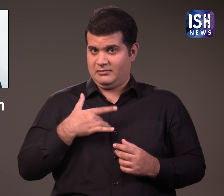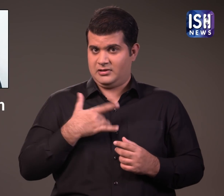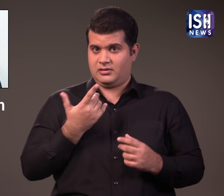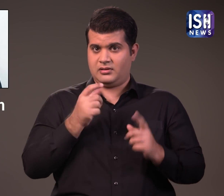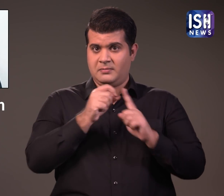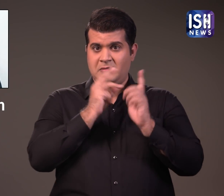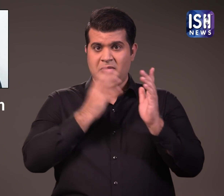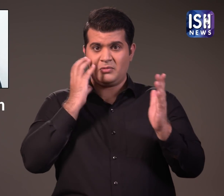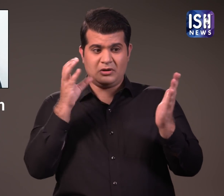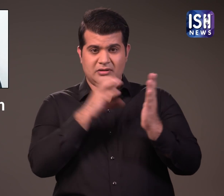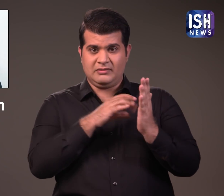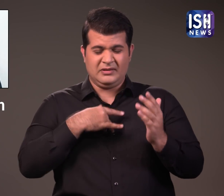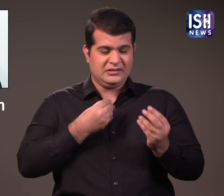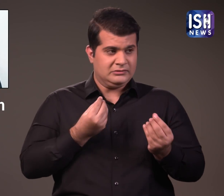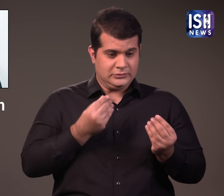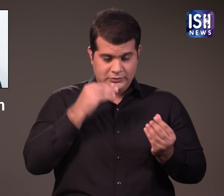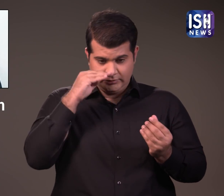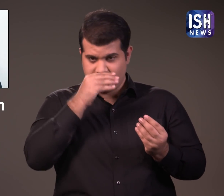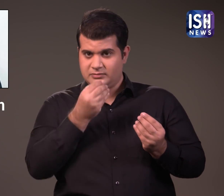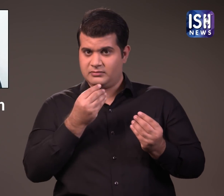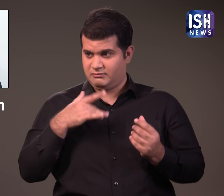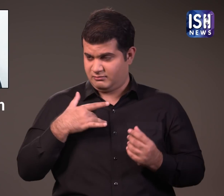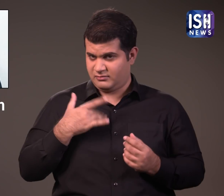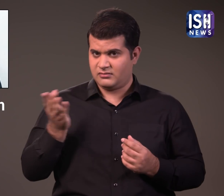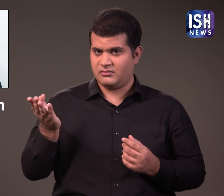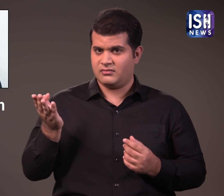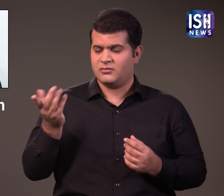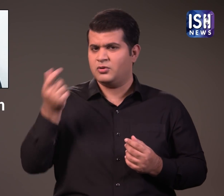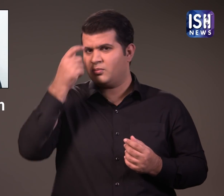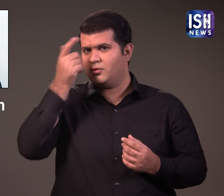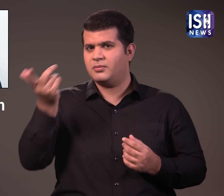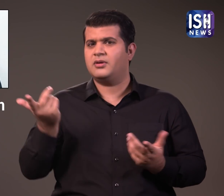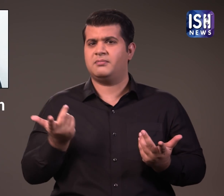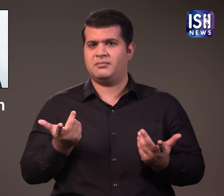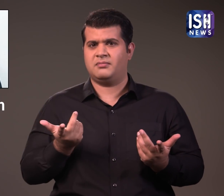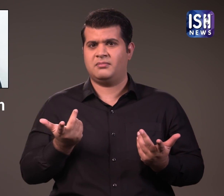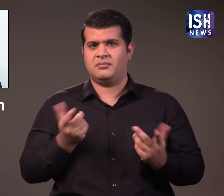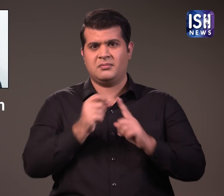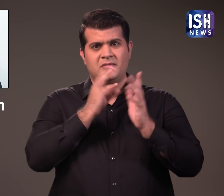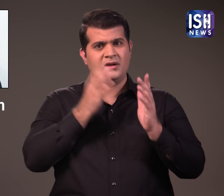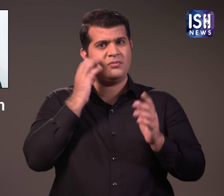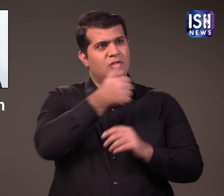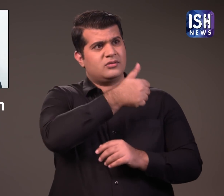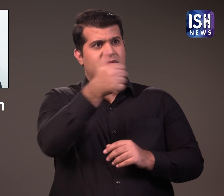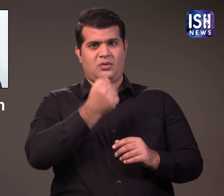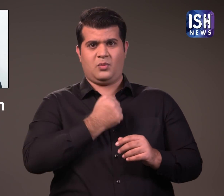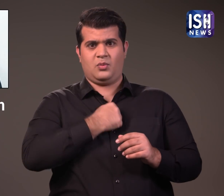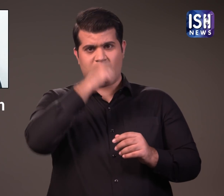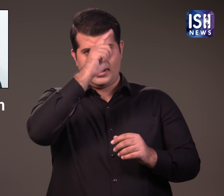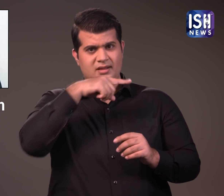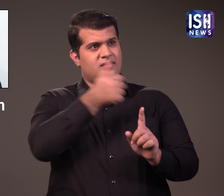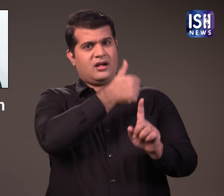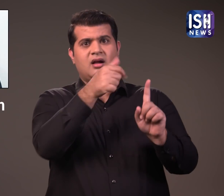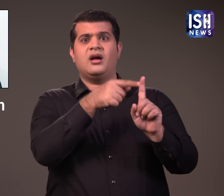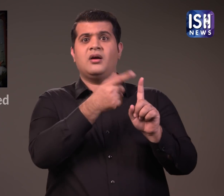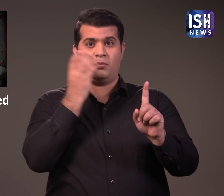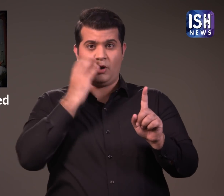Are you ashamed of PM Modi? What is your problem? He did not elect himself as the Prime Minister